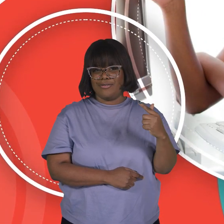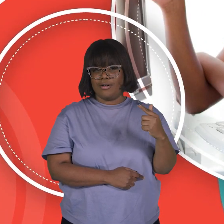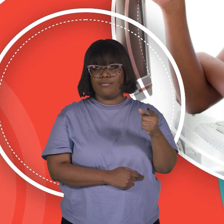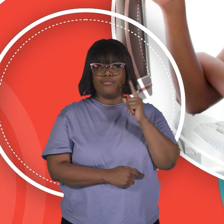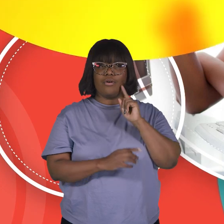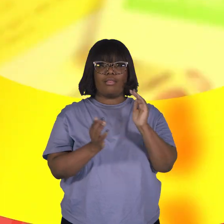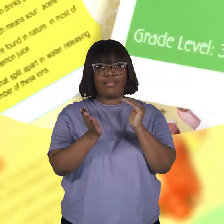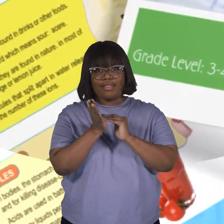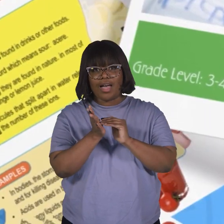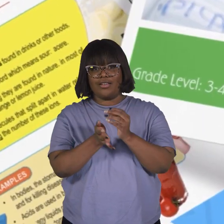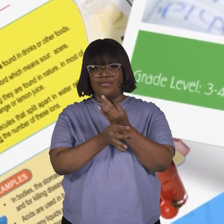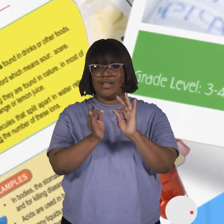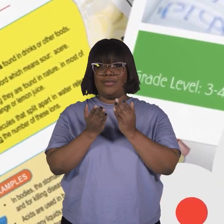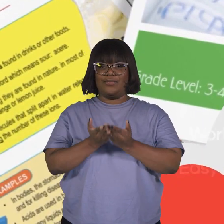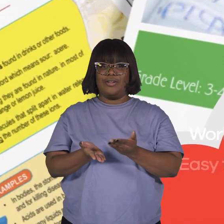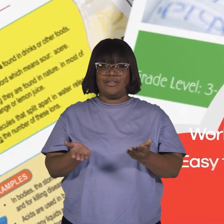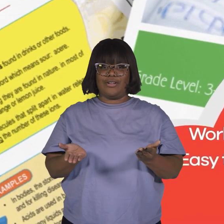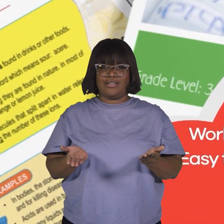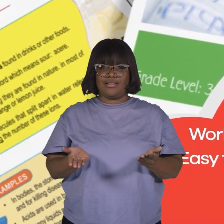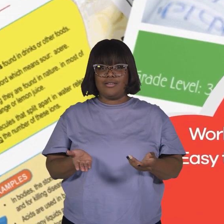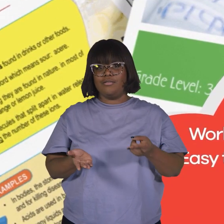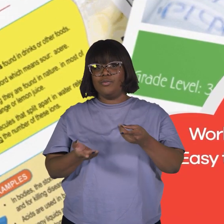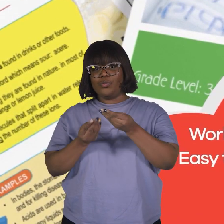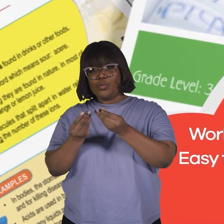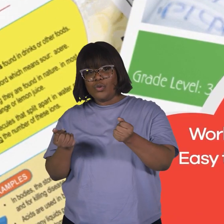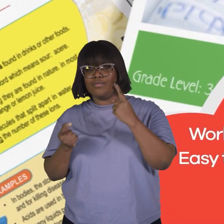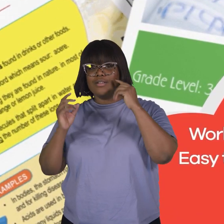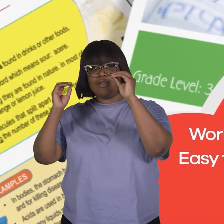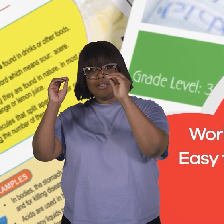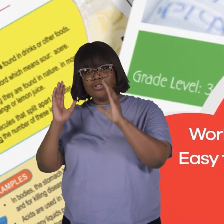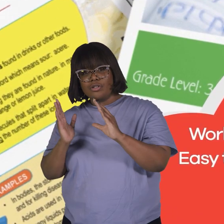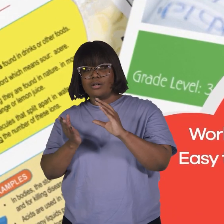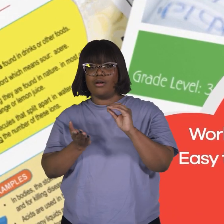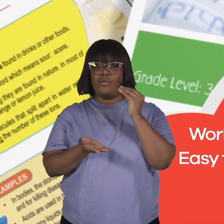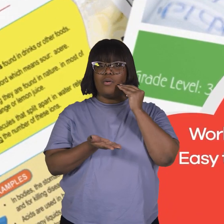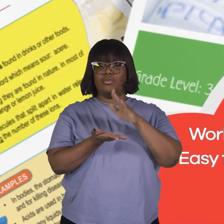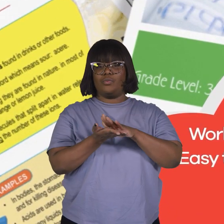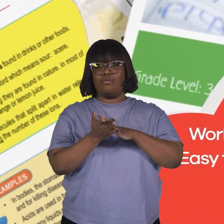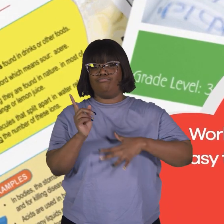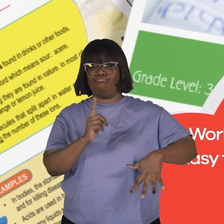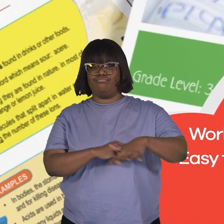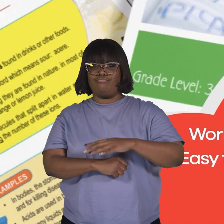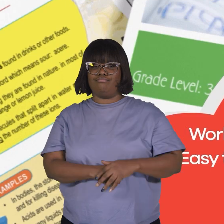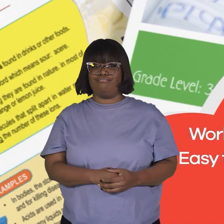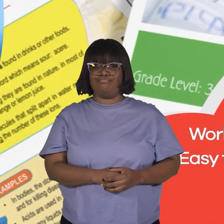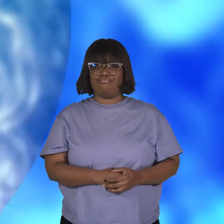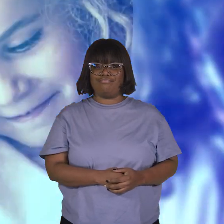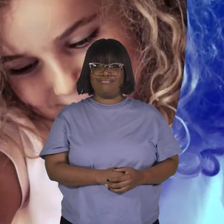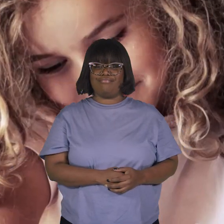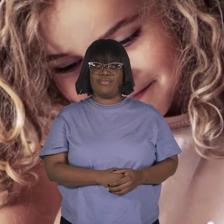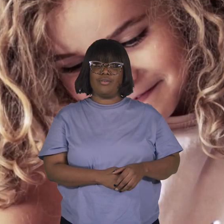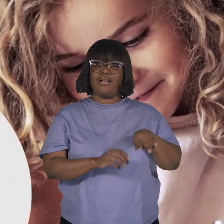resources and turnkey solutions for teachers and homeschoolers. A. And It's